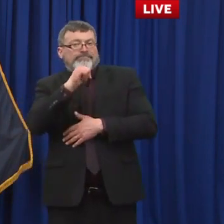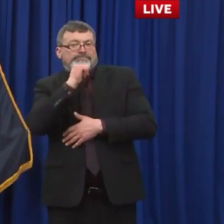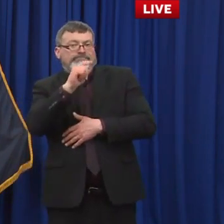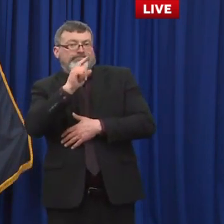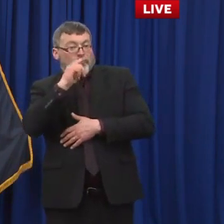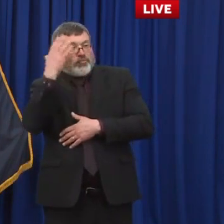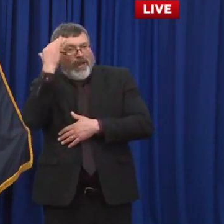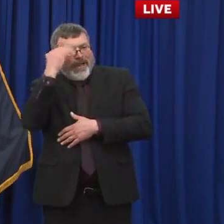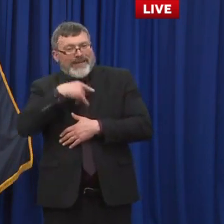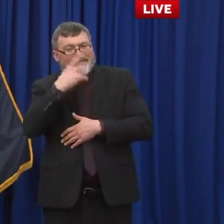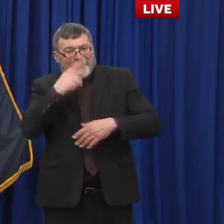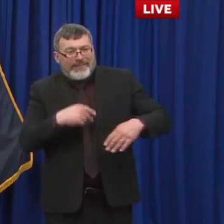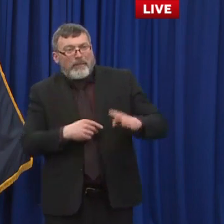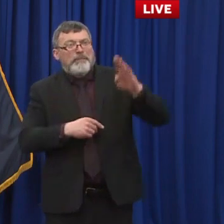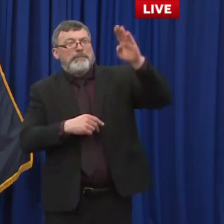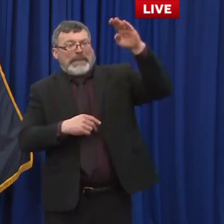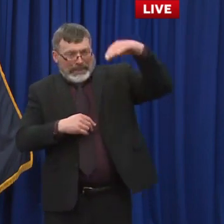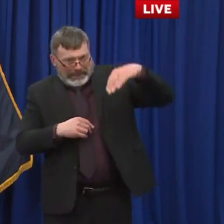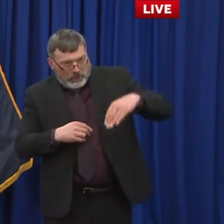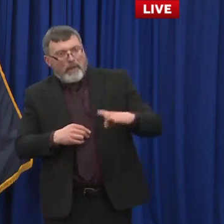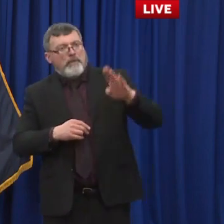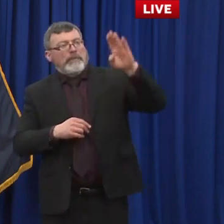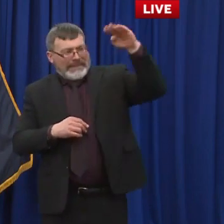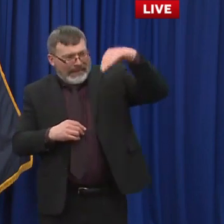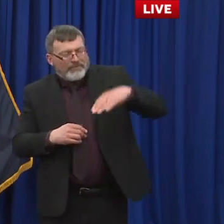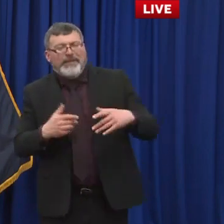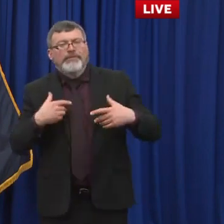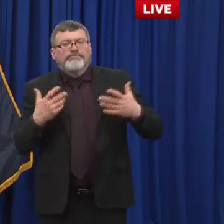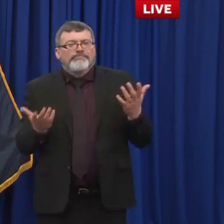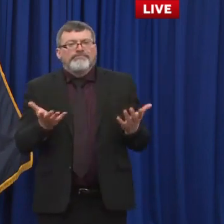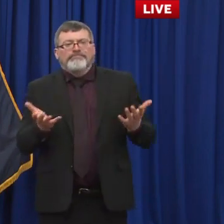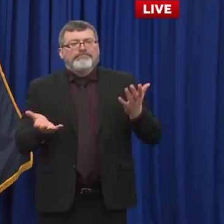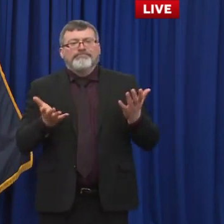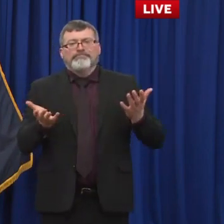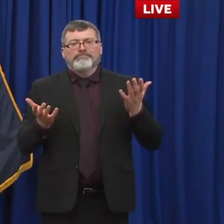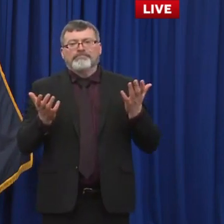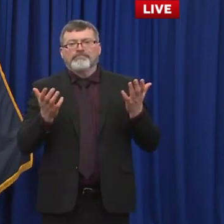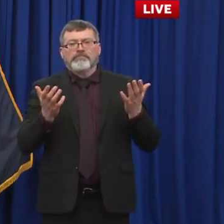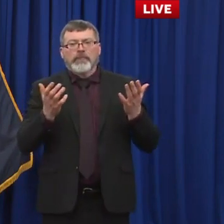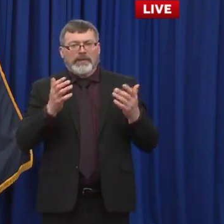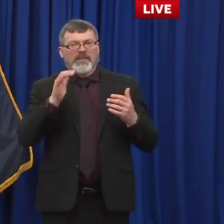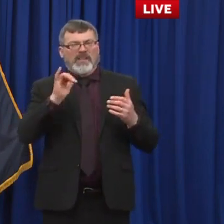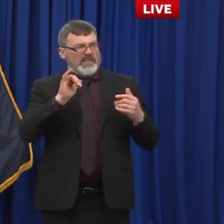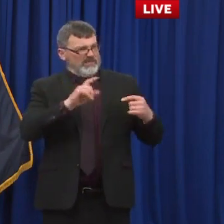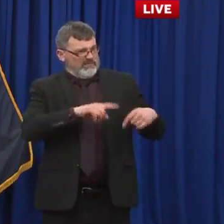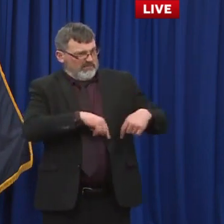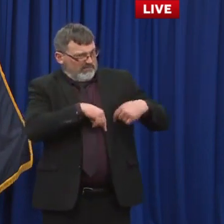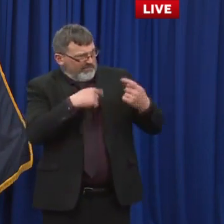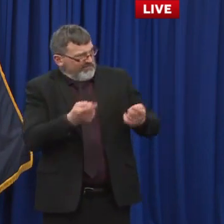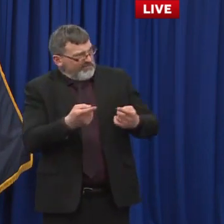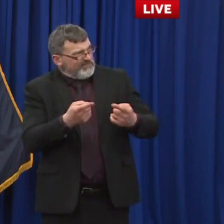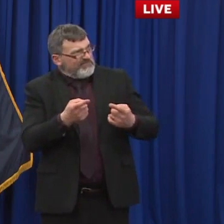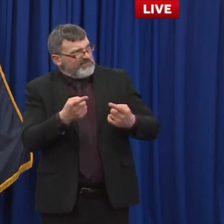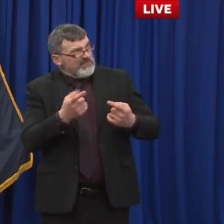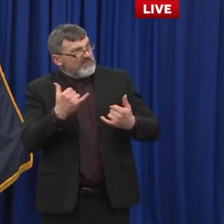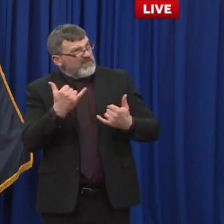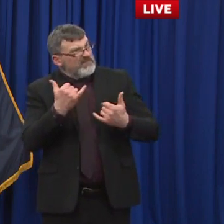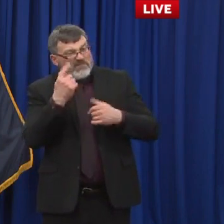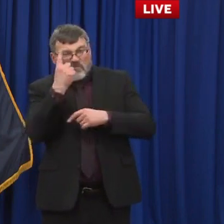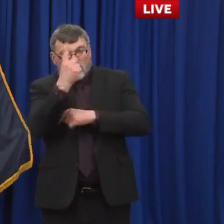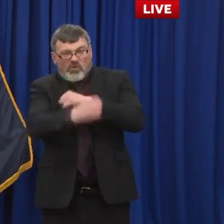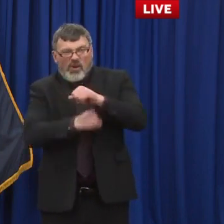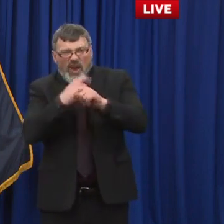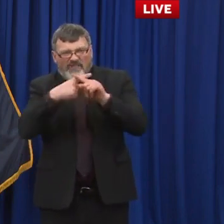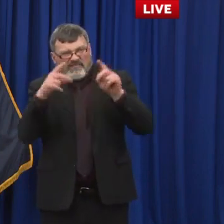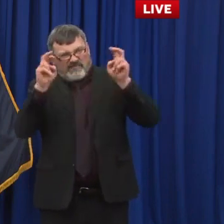and surges over the last, you know, 13-14 months. What I will say is that there is actually data that